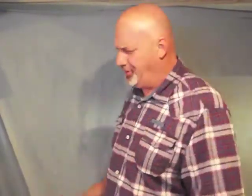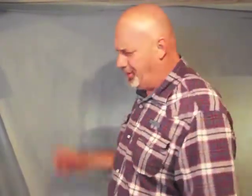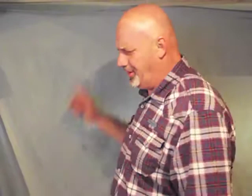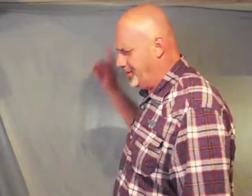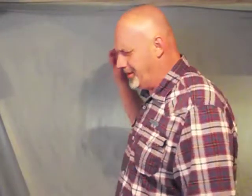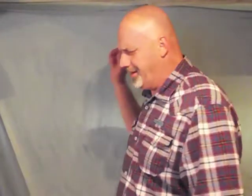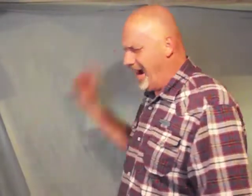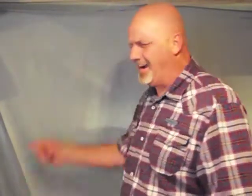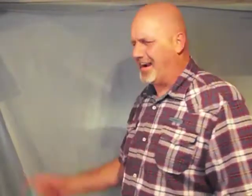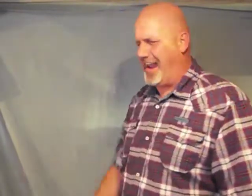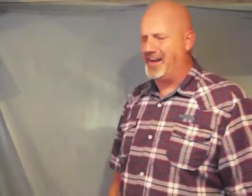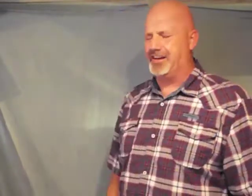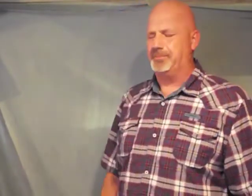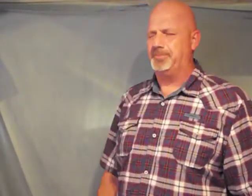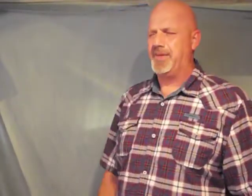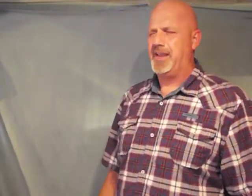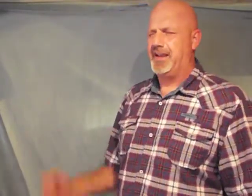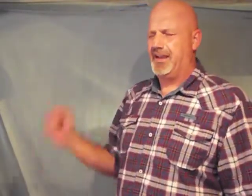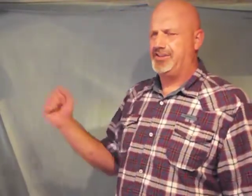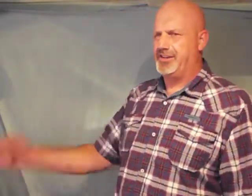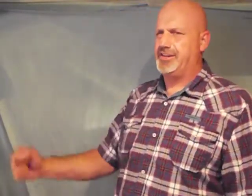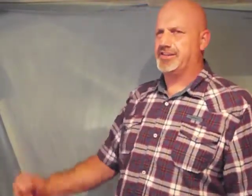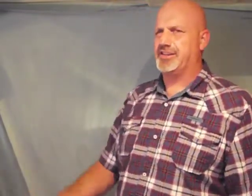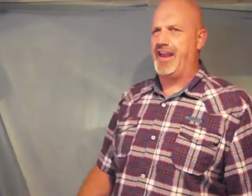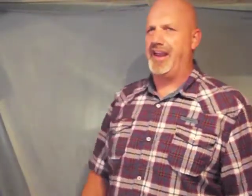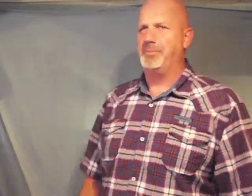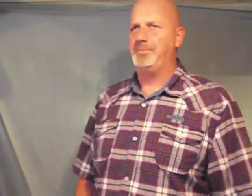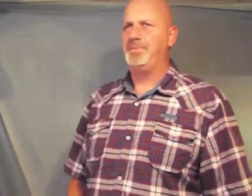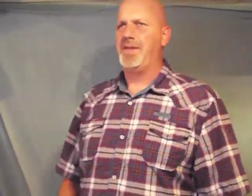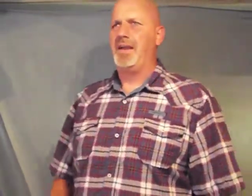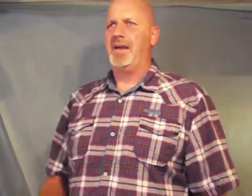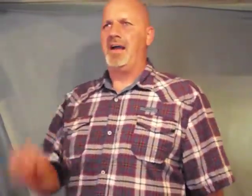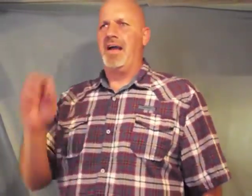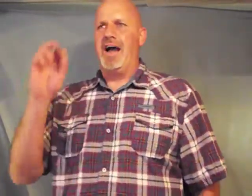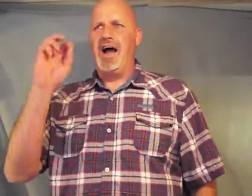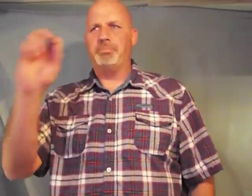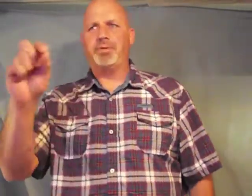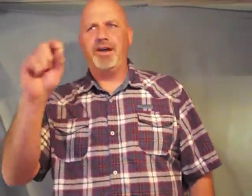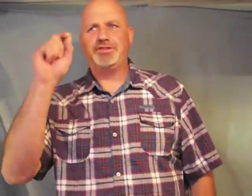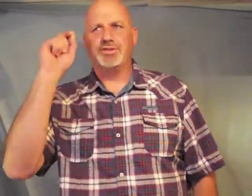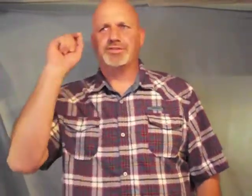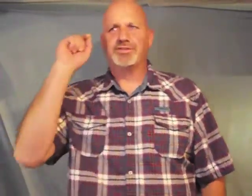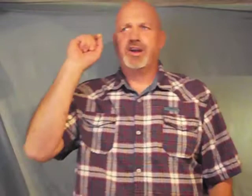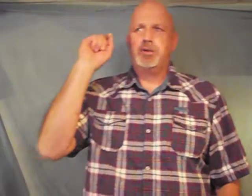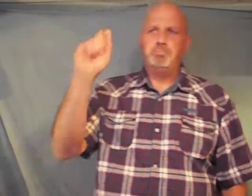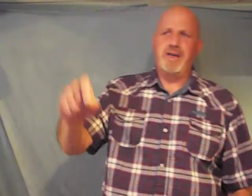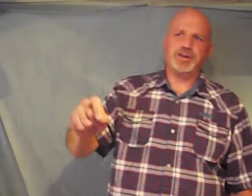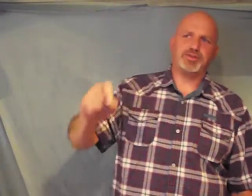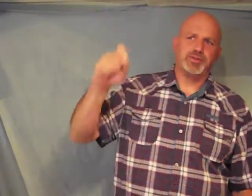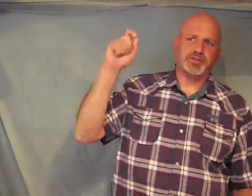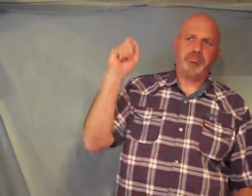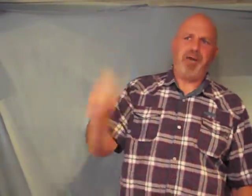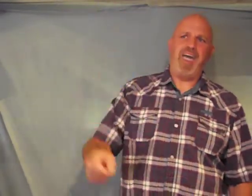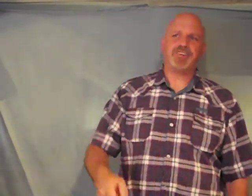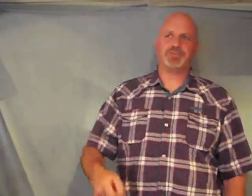you and your entire kingdom in Jesus name our preachers ministers pastors